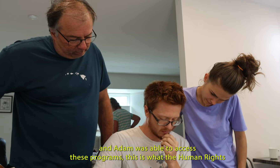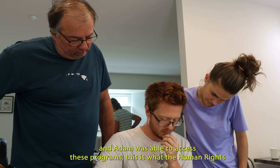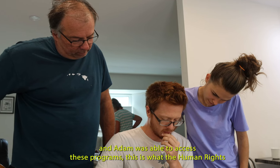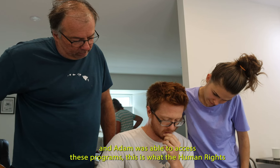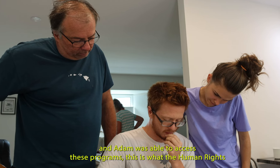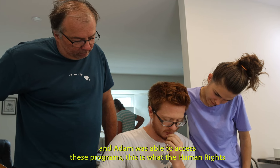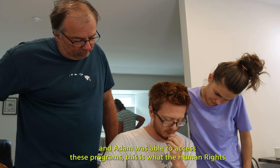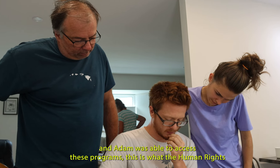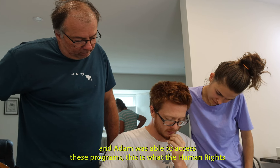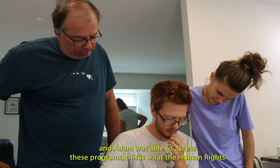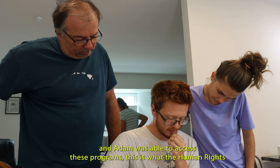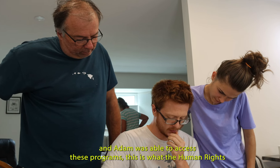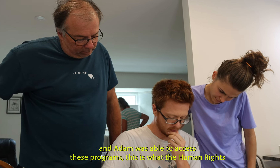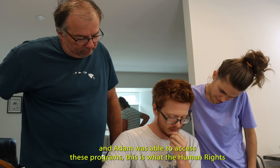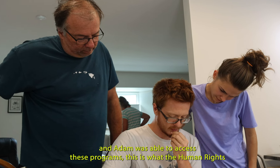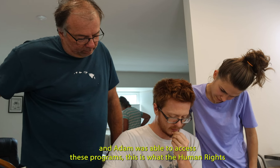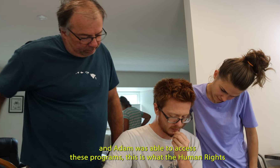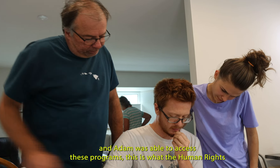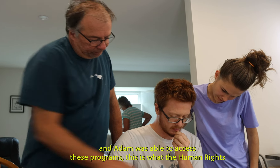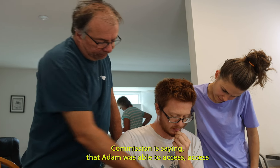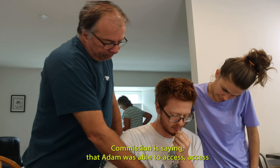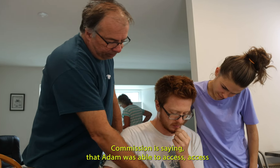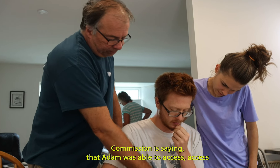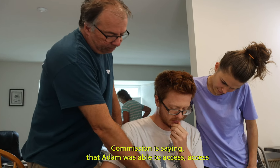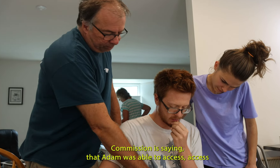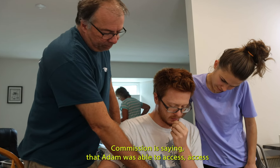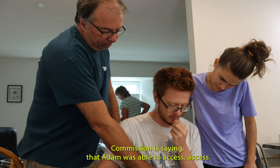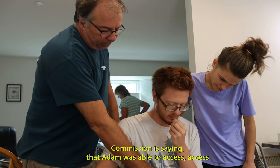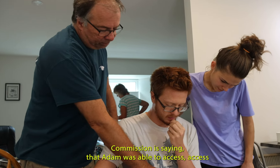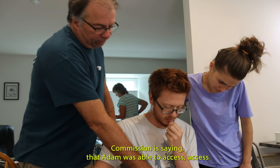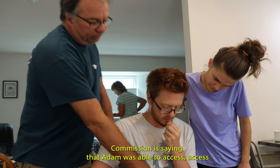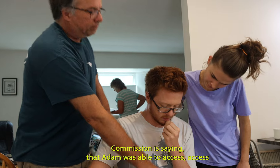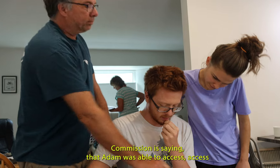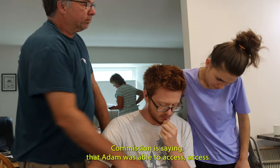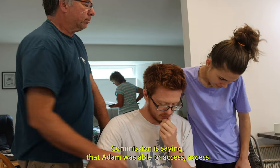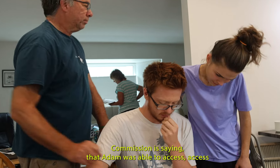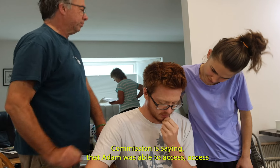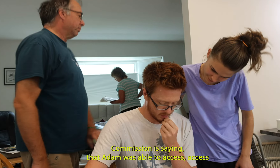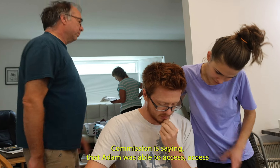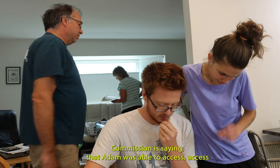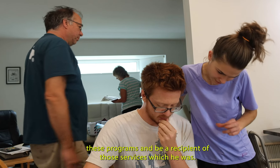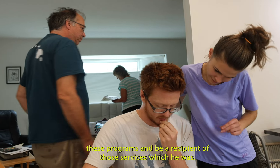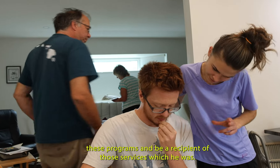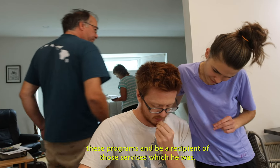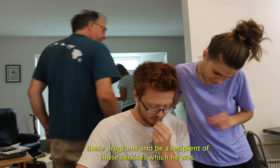to access these programs. It's what the Human Rights Commission is saying that Adam was able to access, access these programs